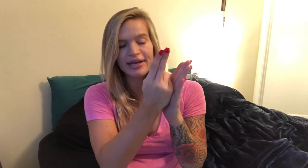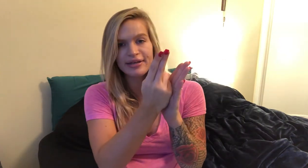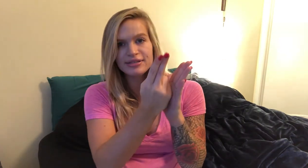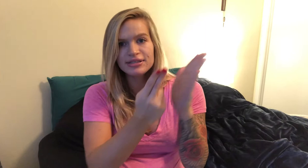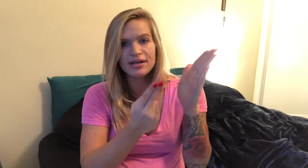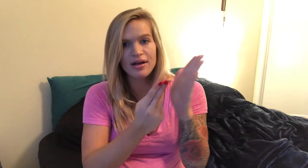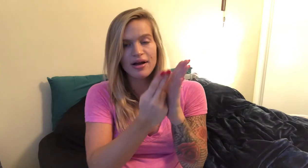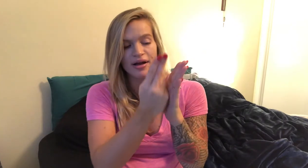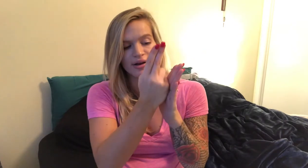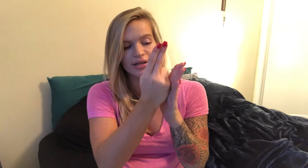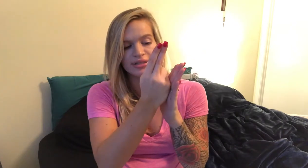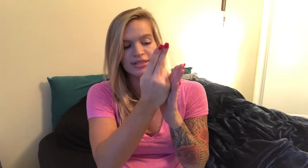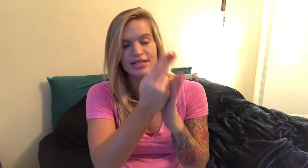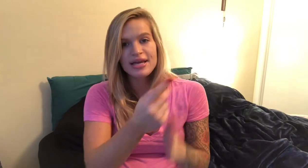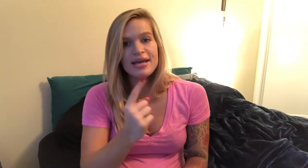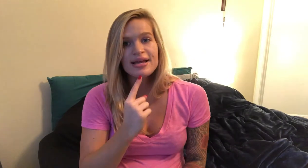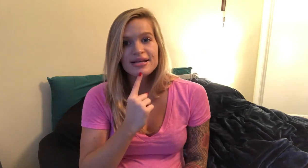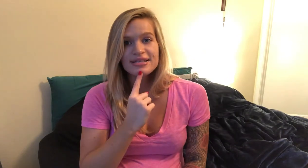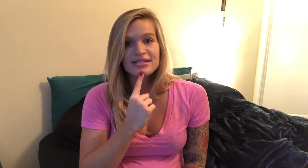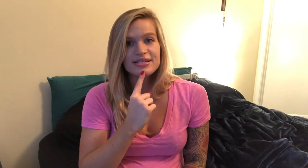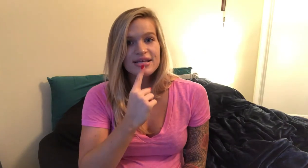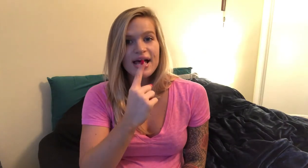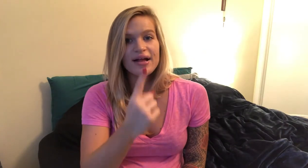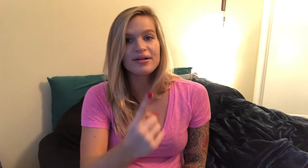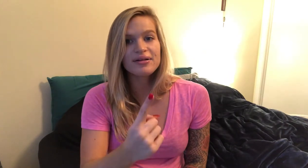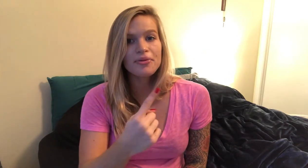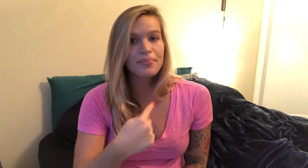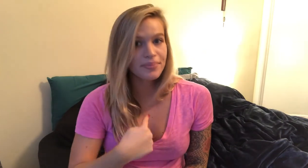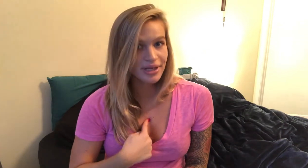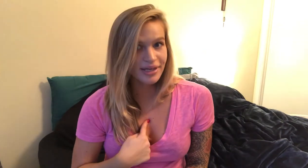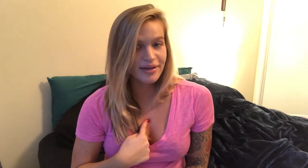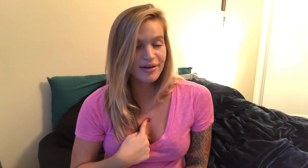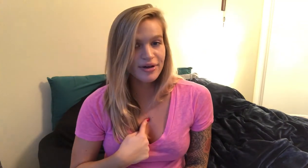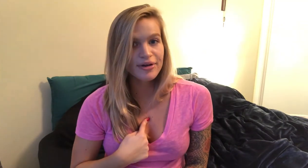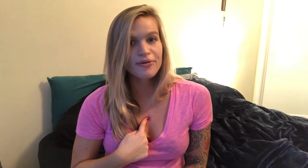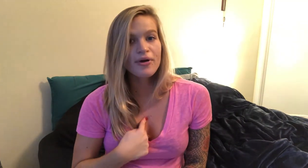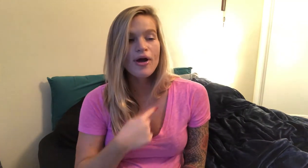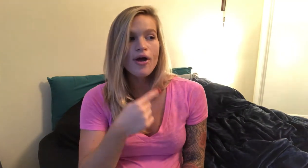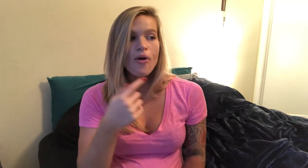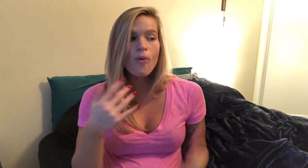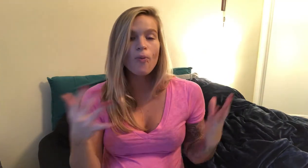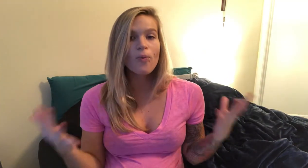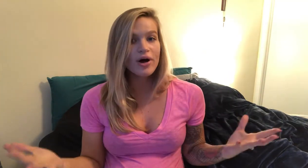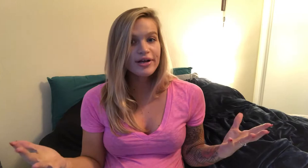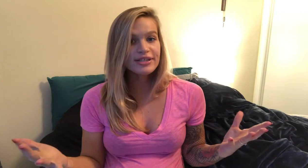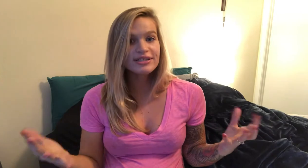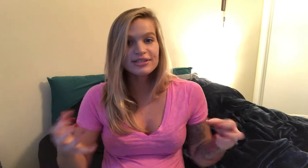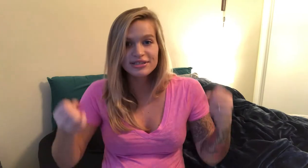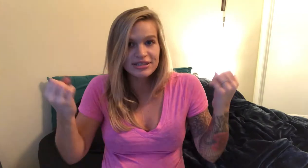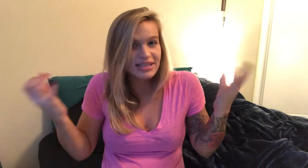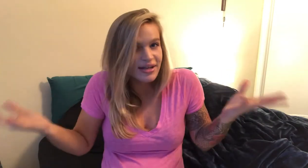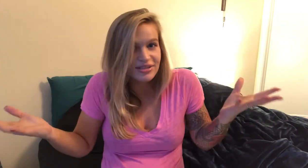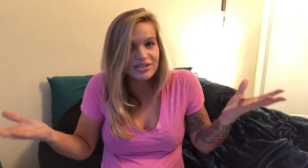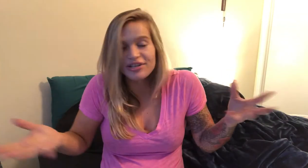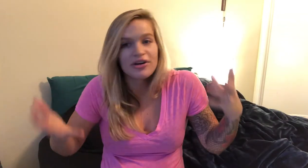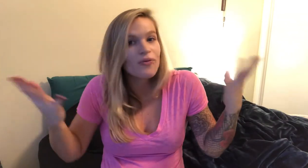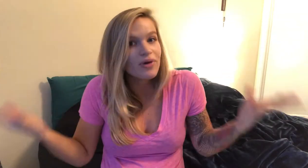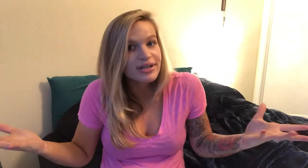hand honest tell me what just that generic what